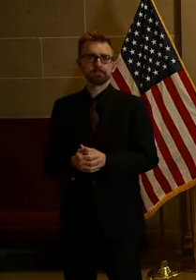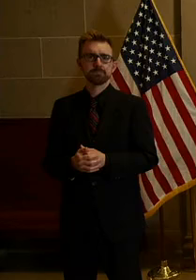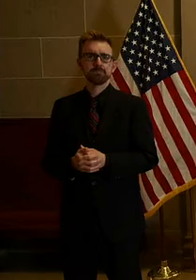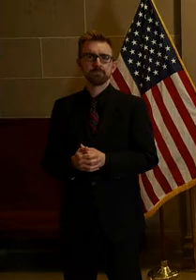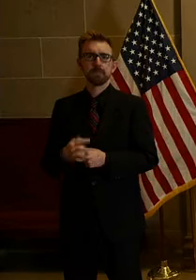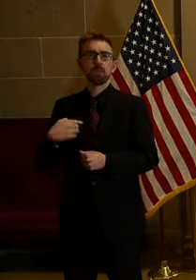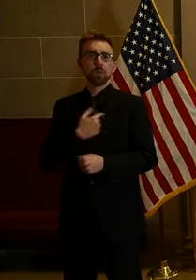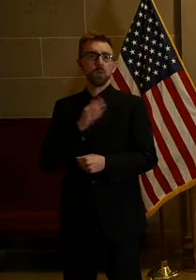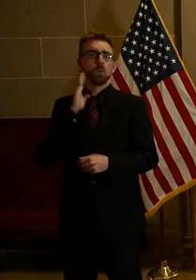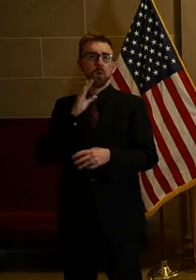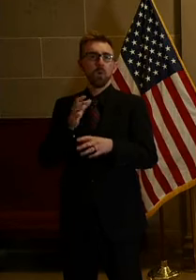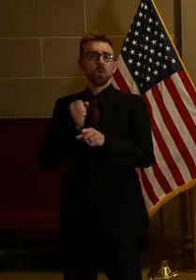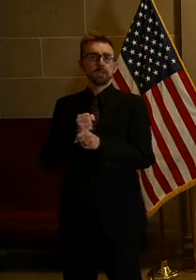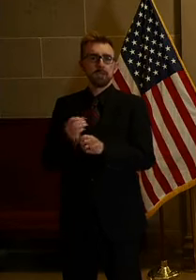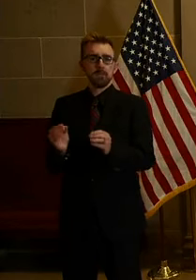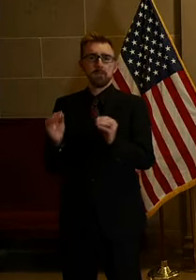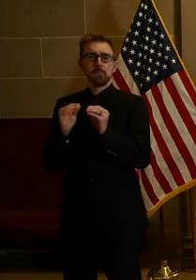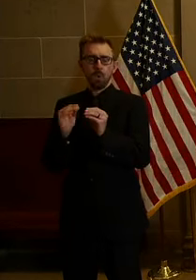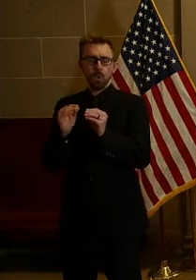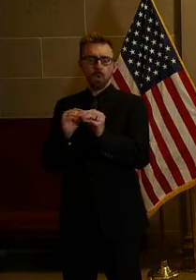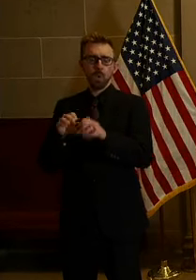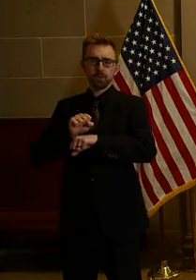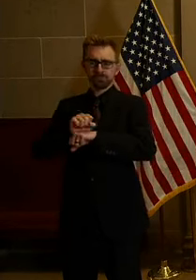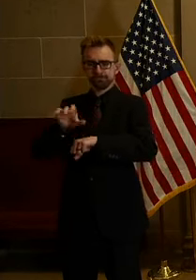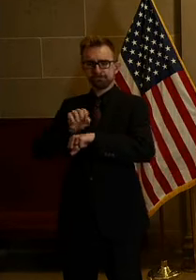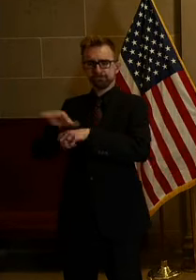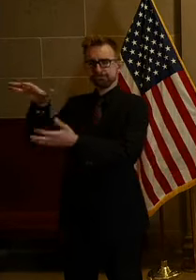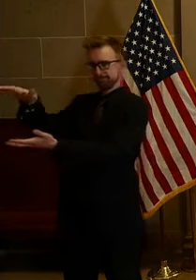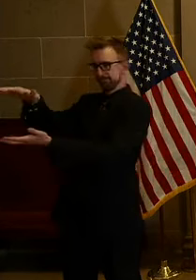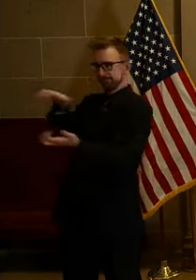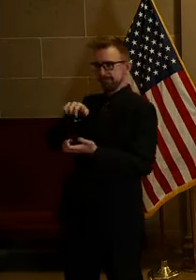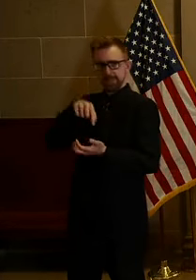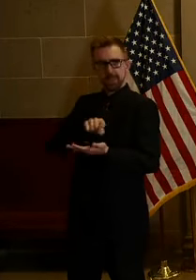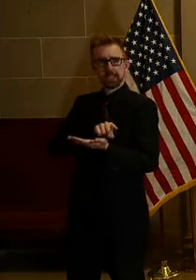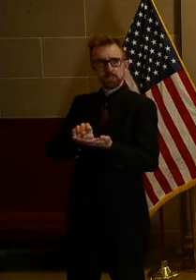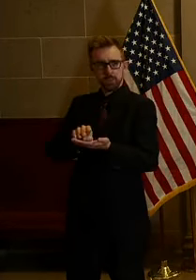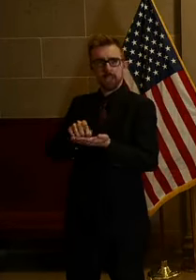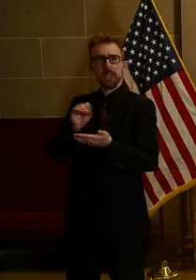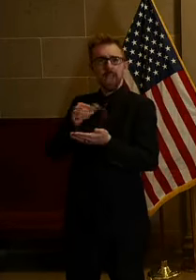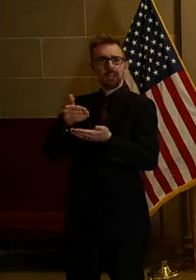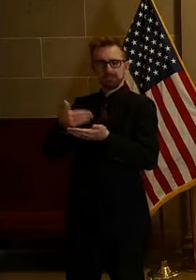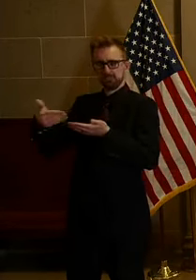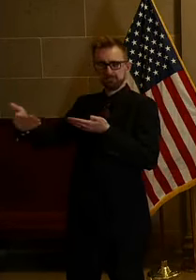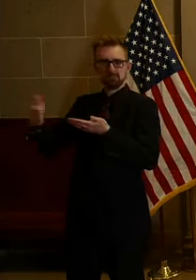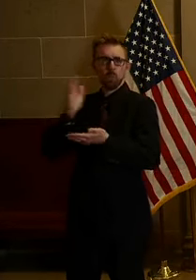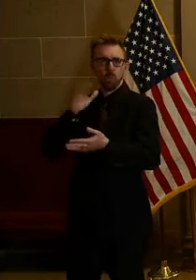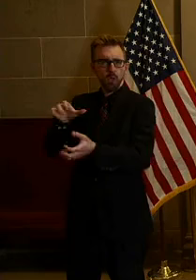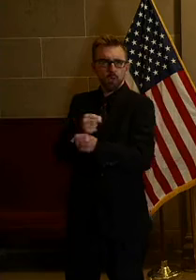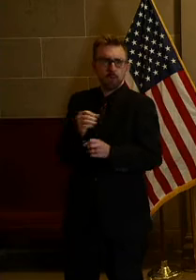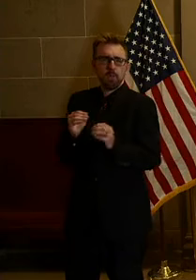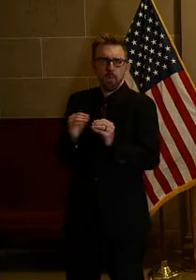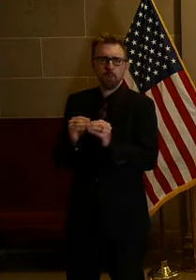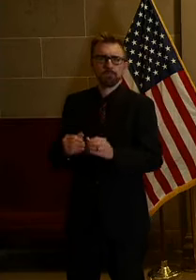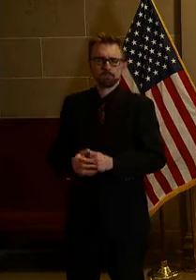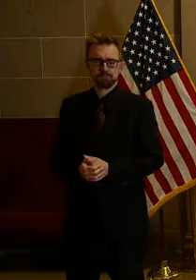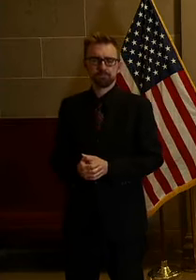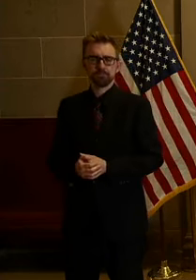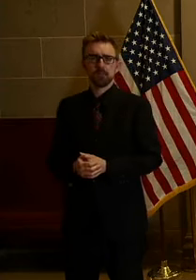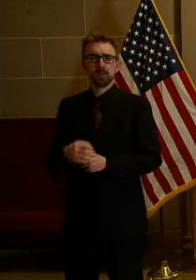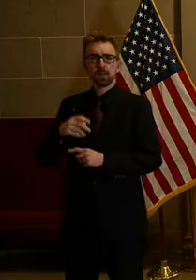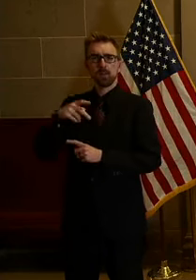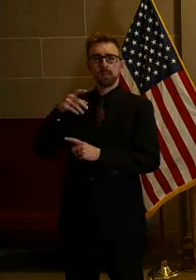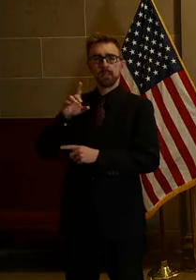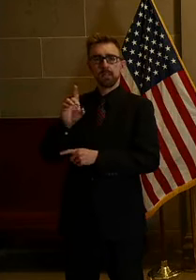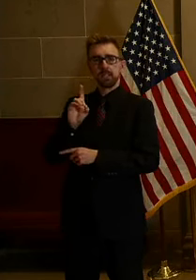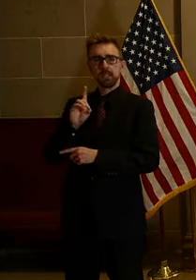We will be receiving more shipments this week and in the weeks ahead. Public Safety Director Sandy